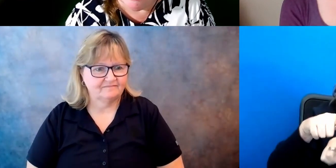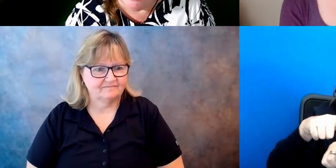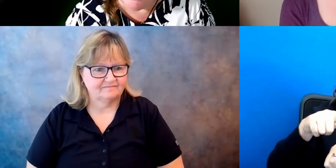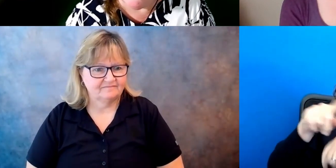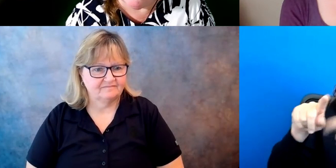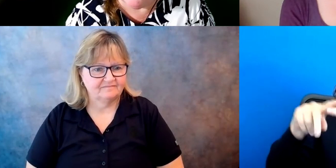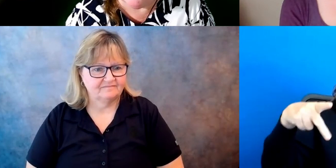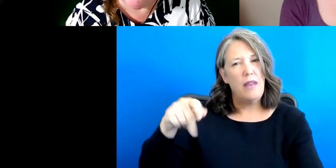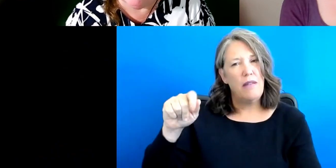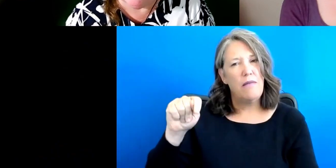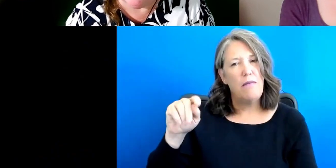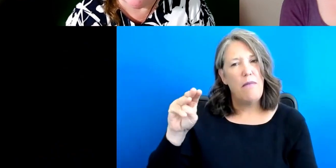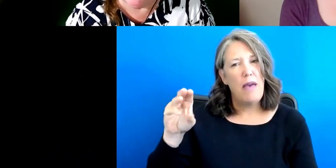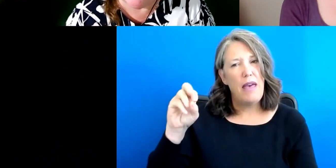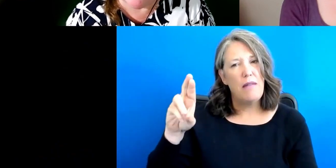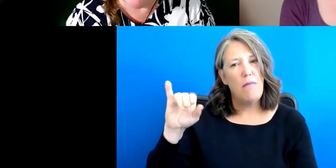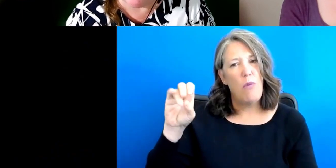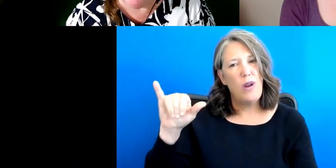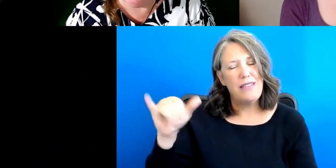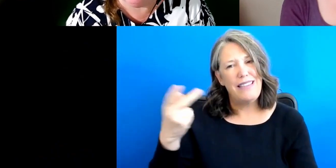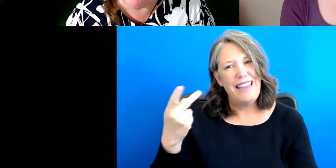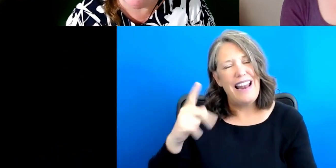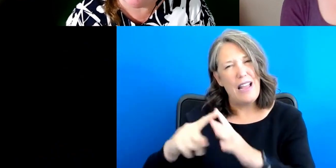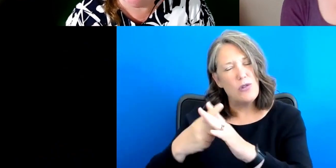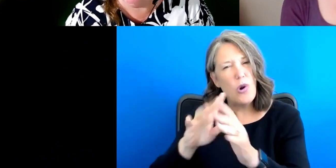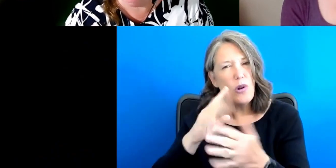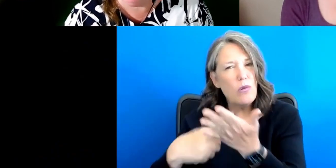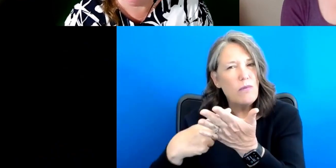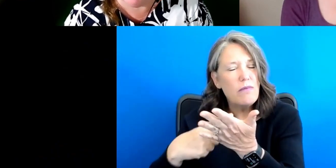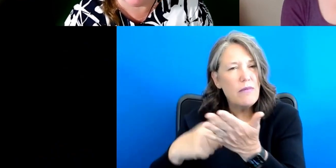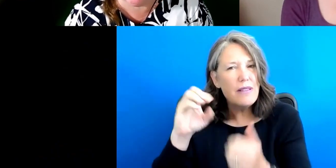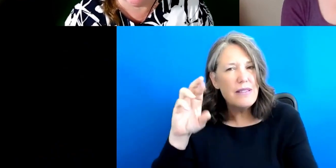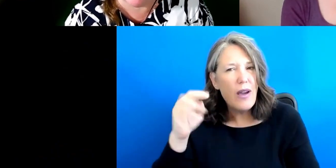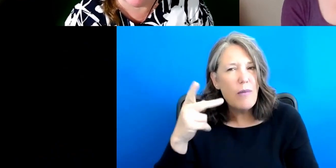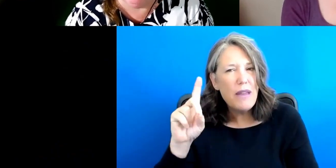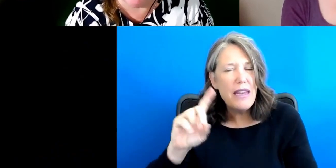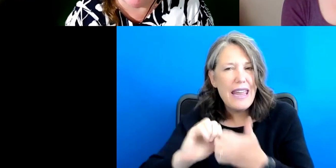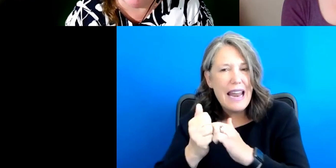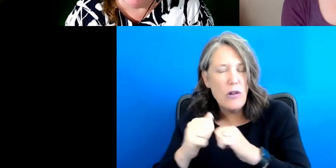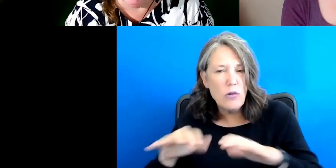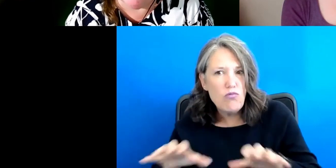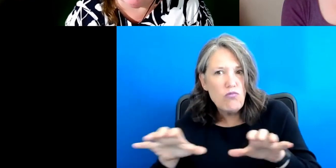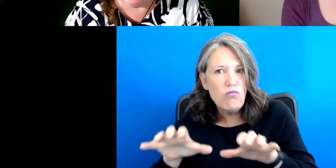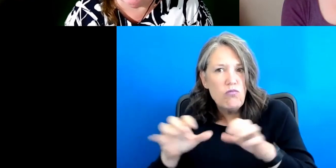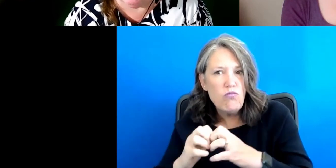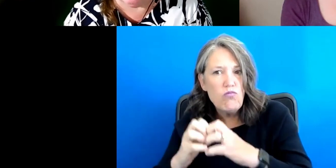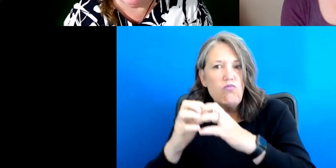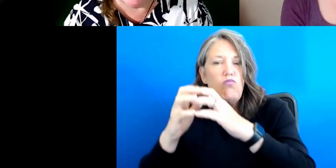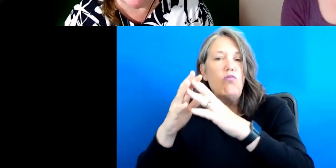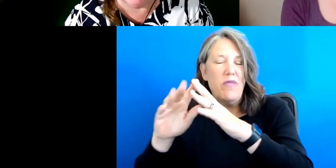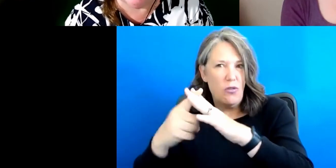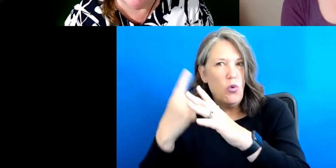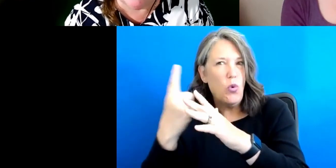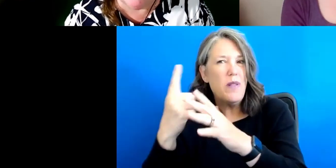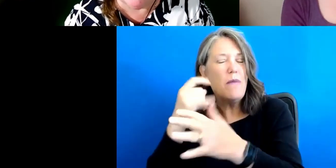and I started to talk about the CRPD and how to grow a real grassroots movement and make it stronger.